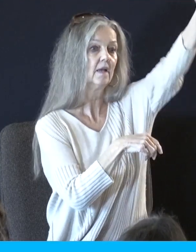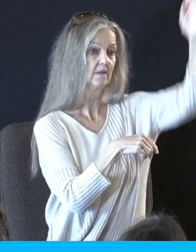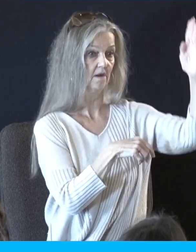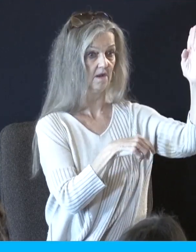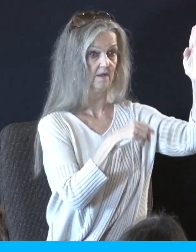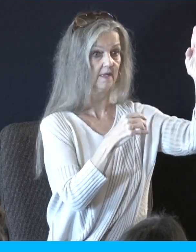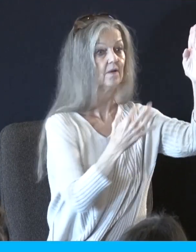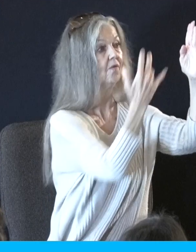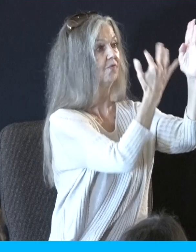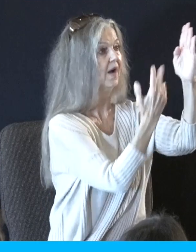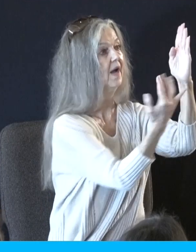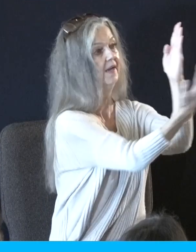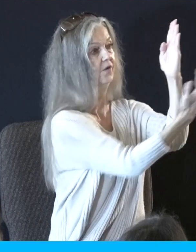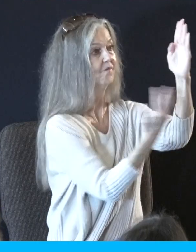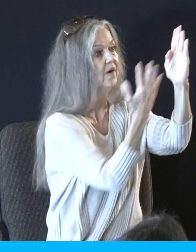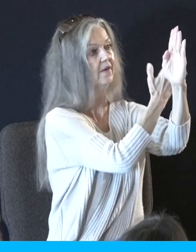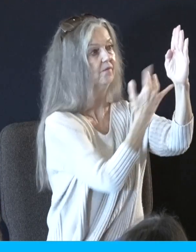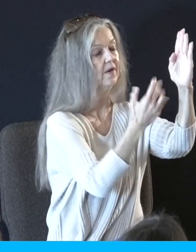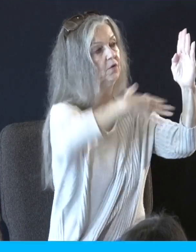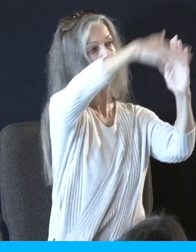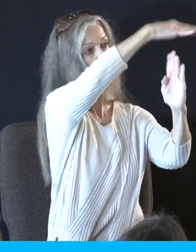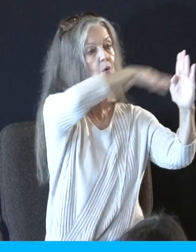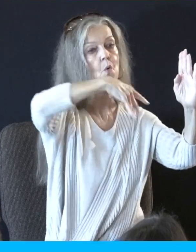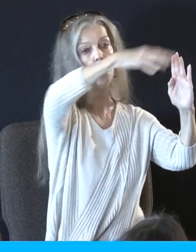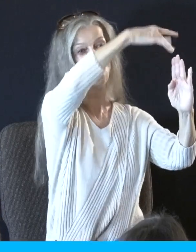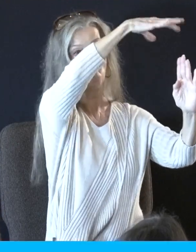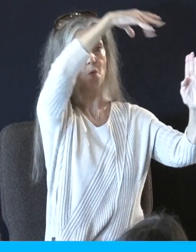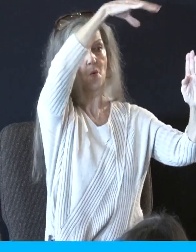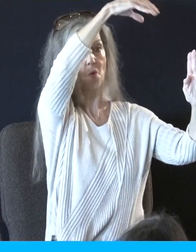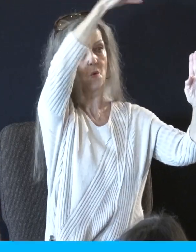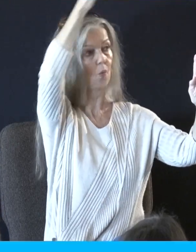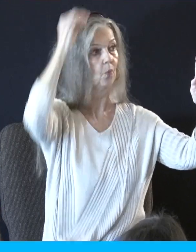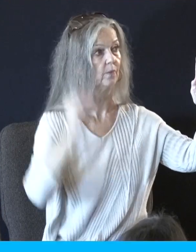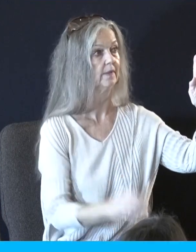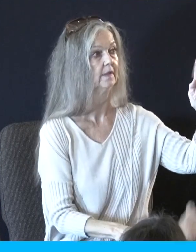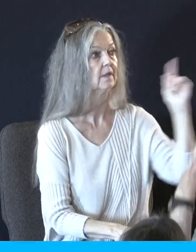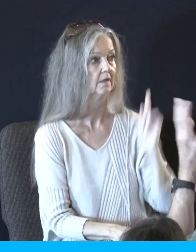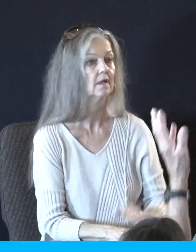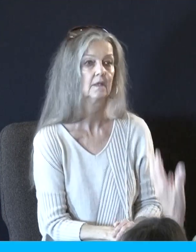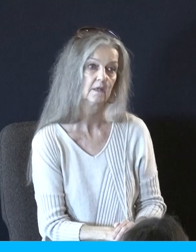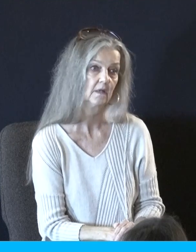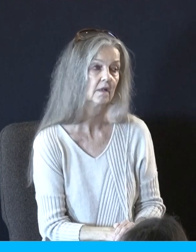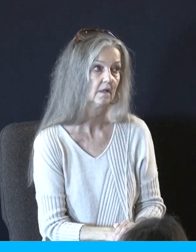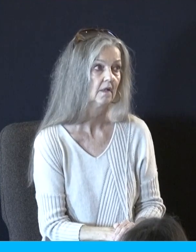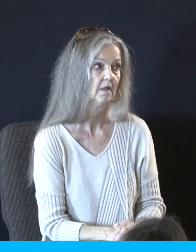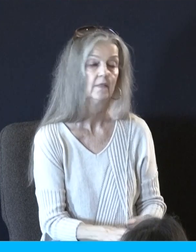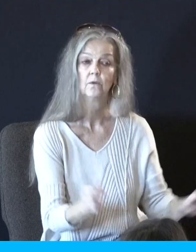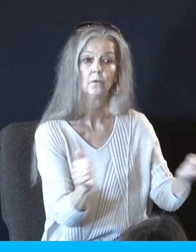upon it in fire and its smoke ascended like the smoke of a furnace and the whole mountain quaked